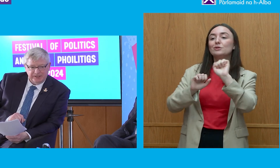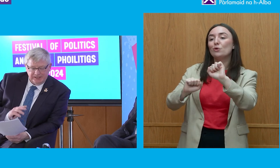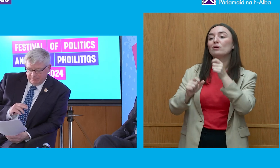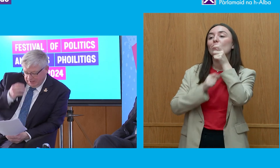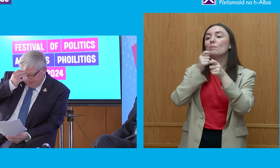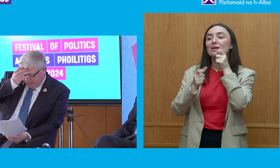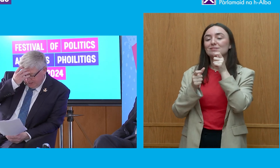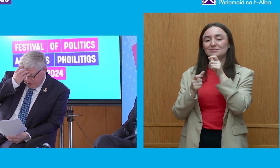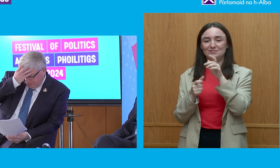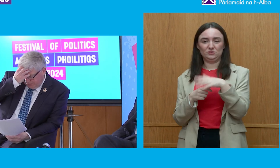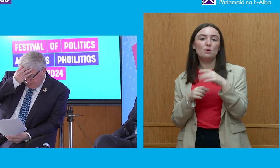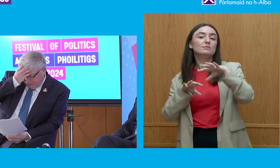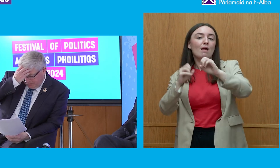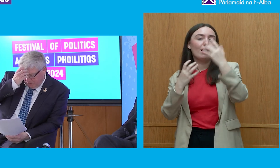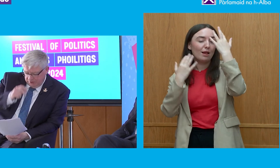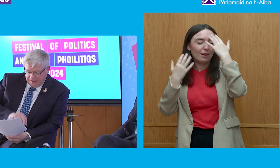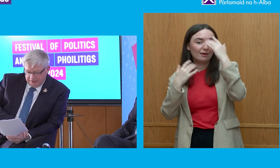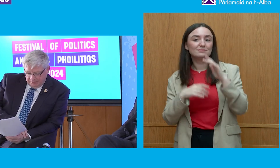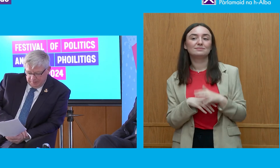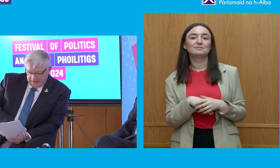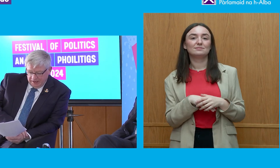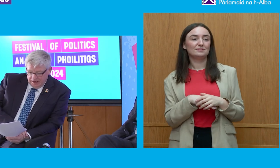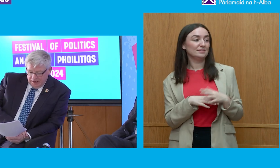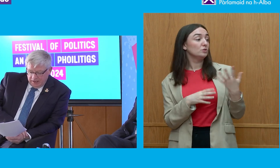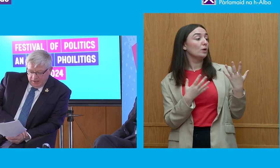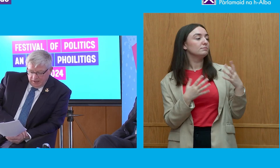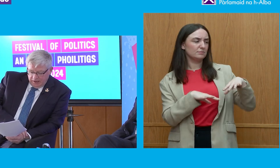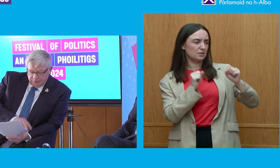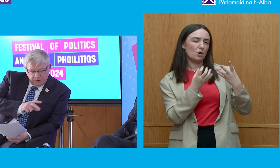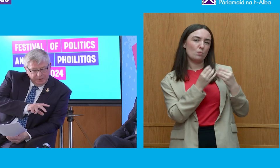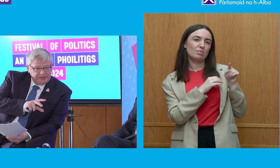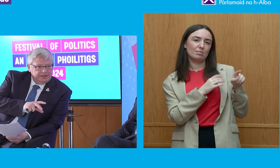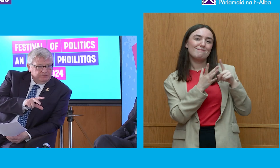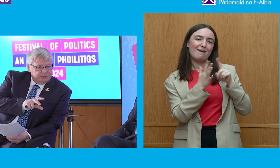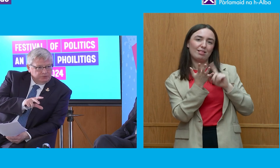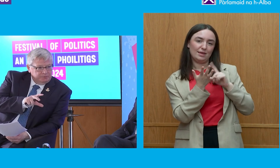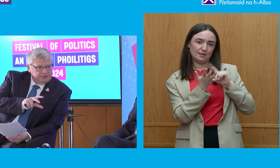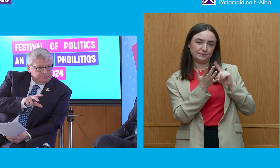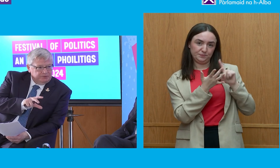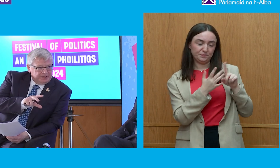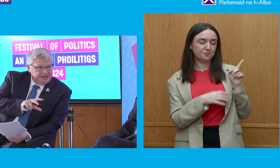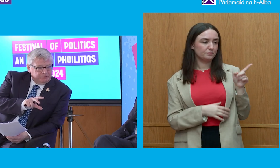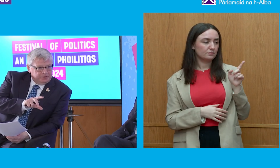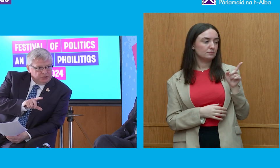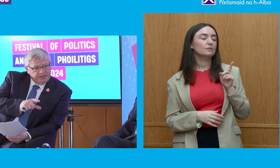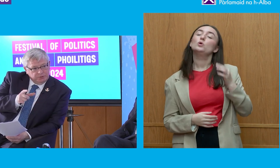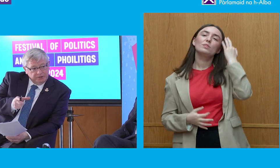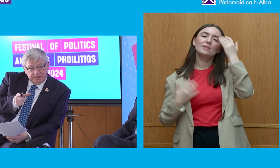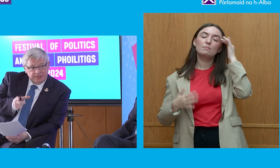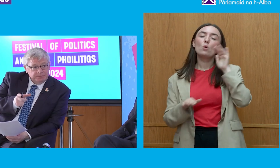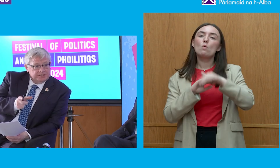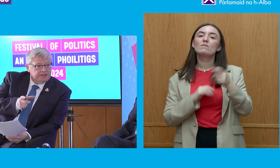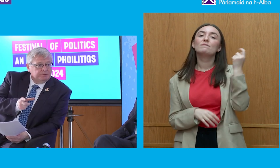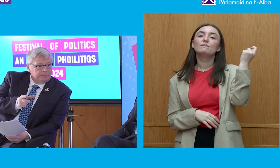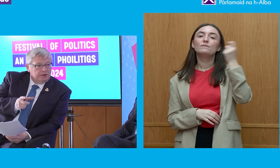last one then, and I'll start with you, Ellie, if I may. If we look back at that Victorian principle of the anger and the change,